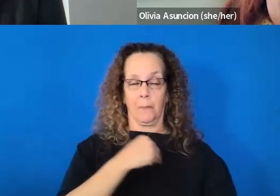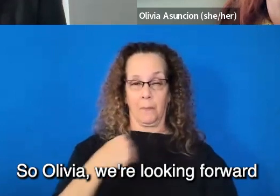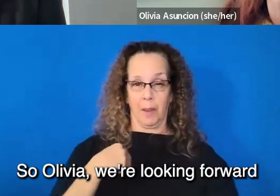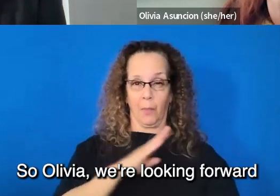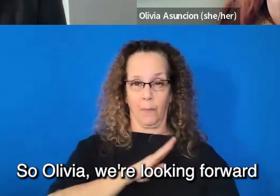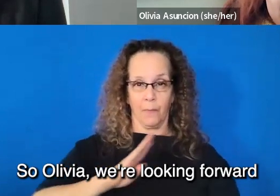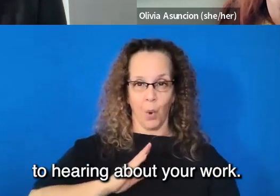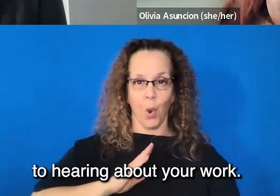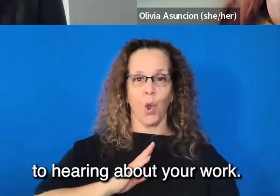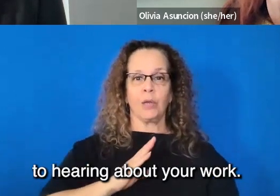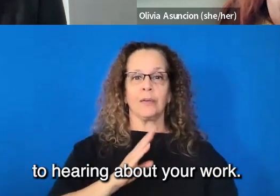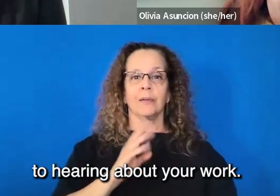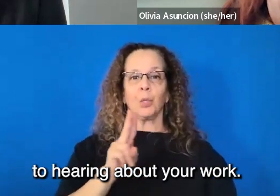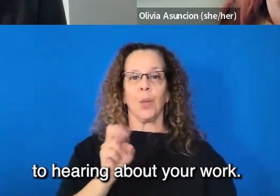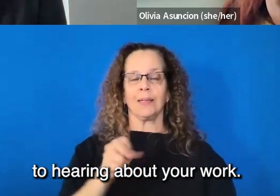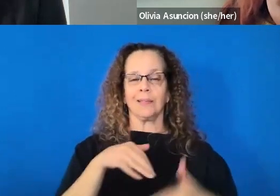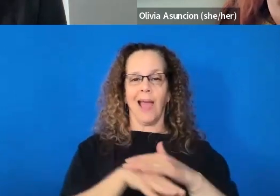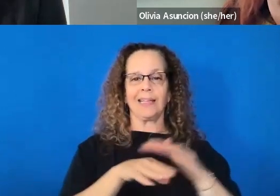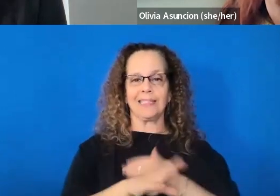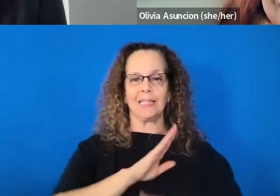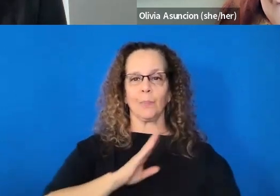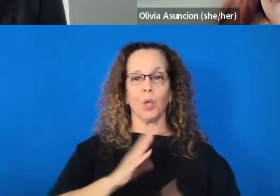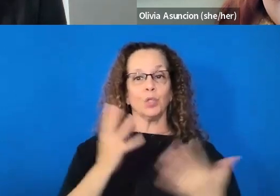So Olivia, we're looking forward to hearing about your work.